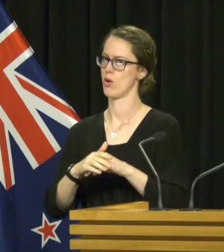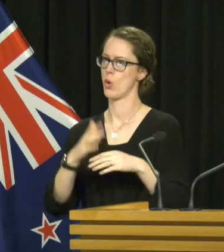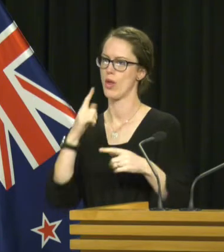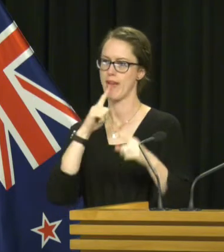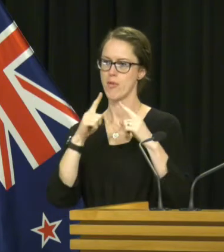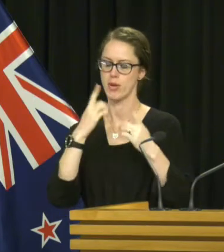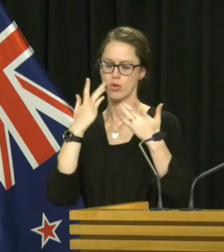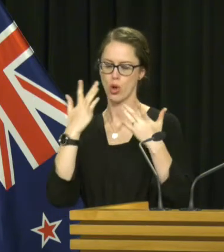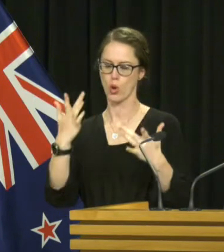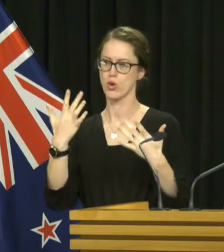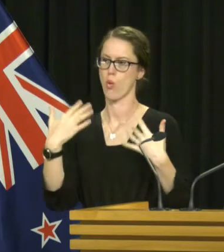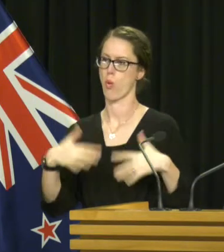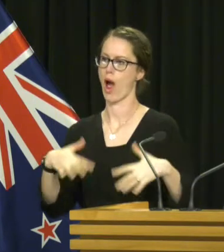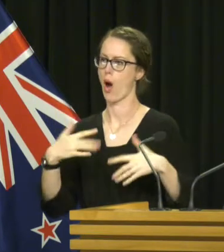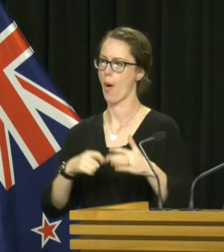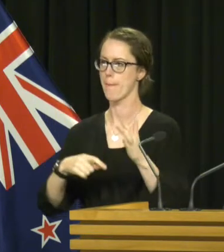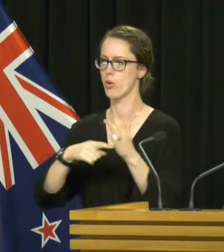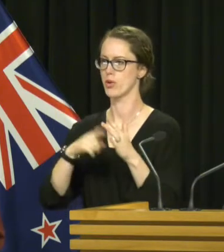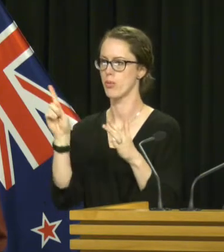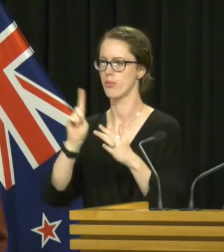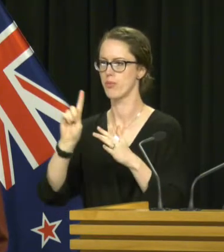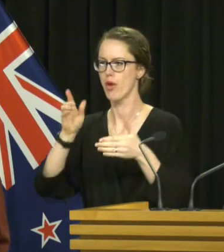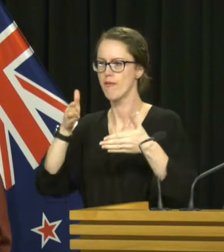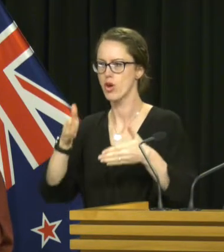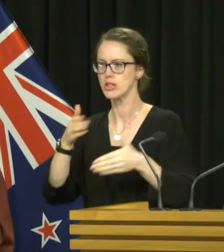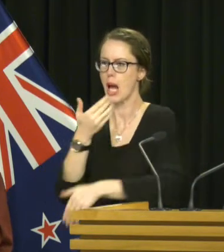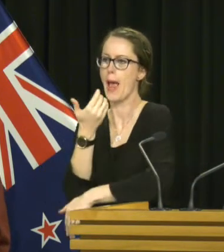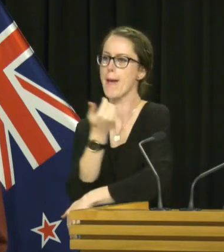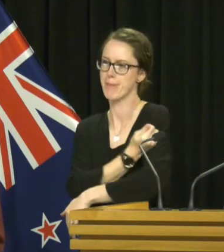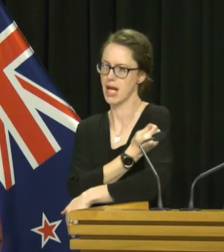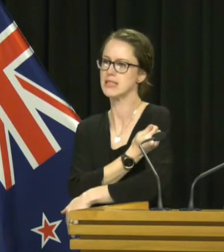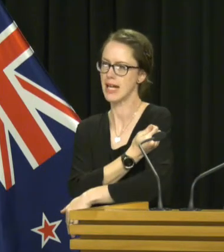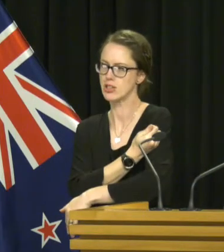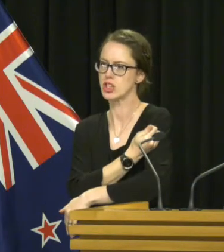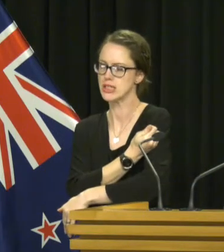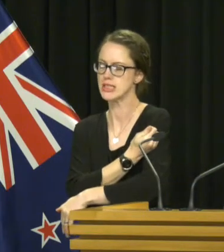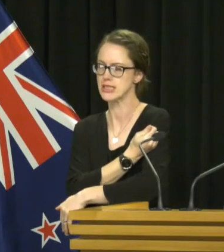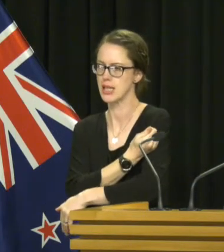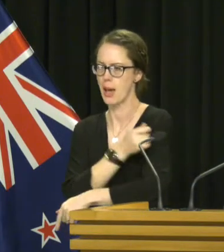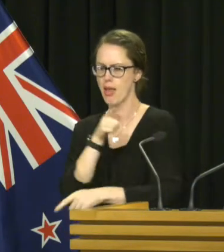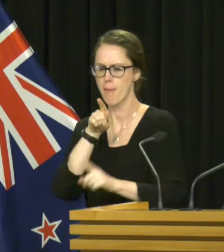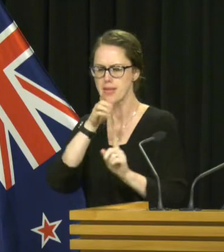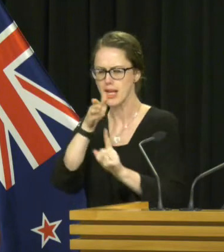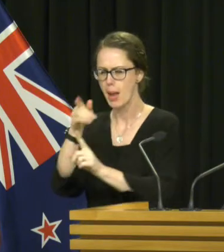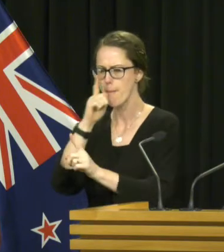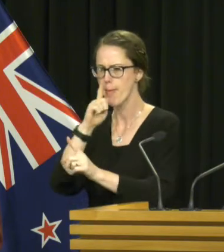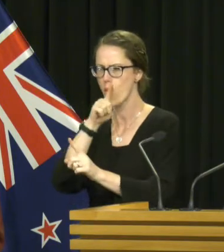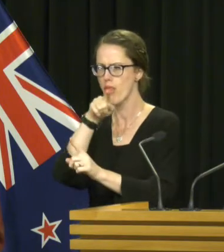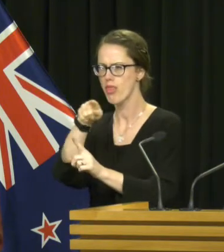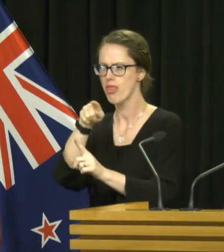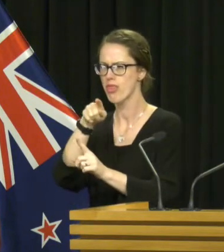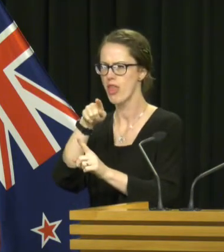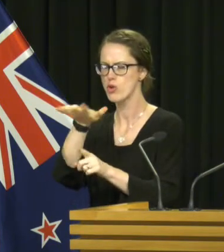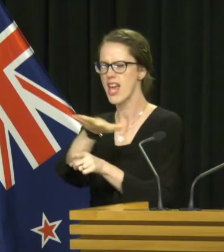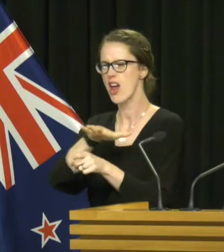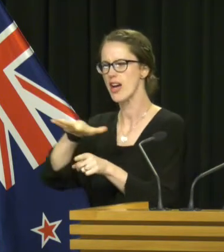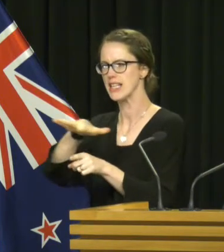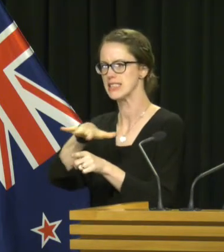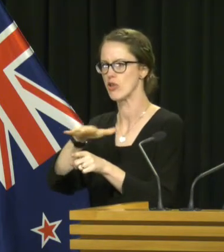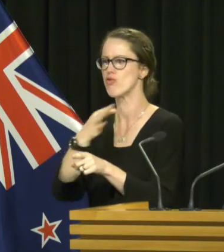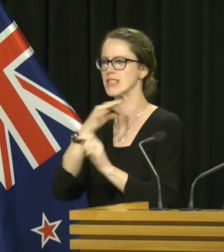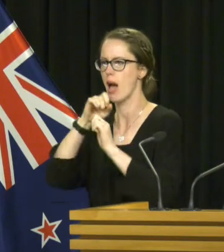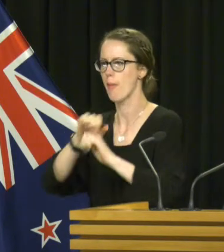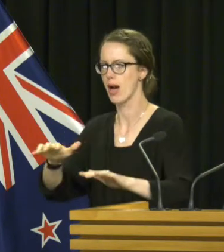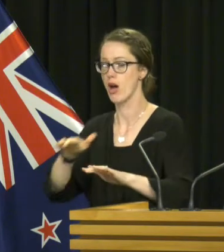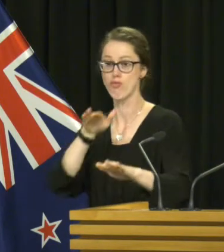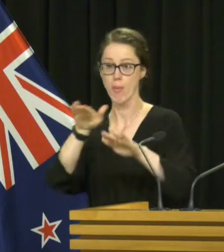underline the importance of us focusing on immunising those who particularly are in those outbreak areas. And again